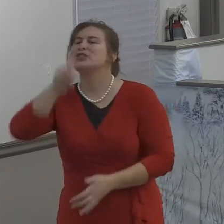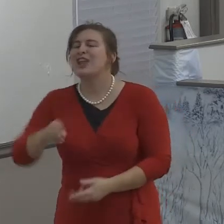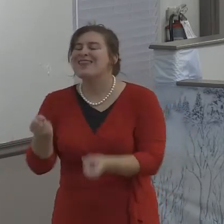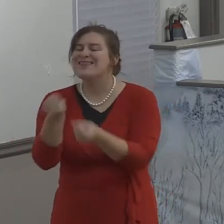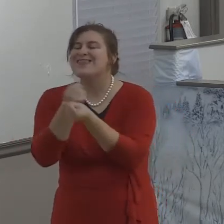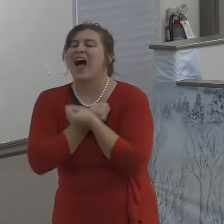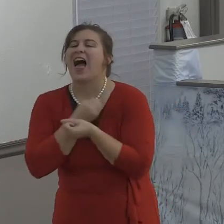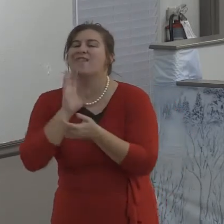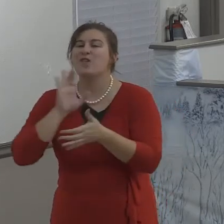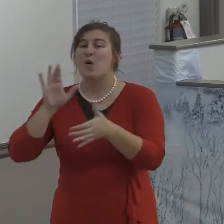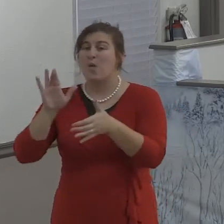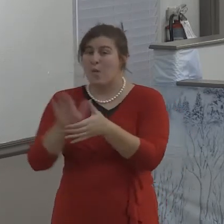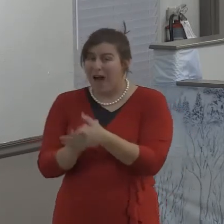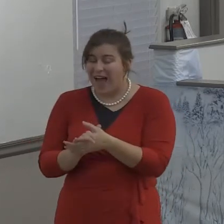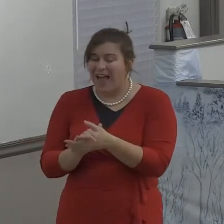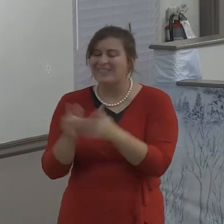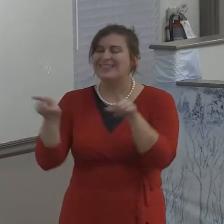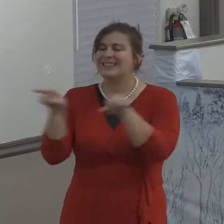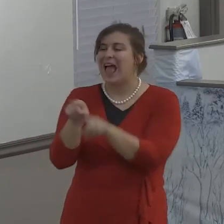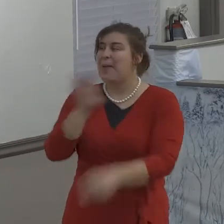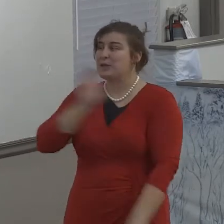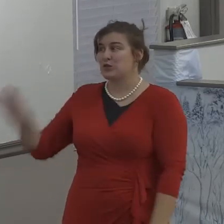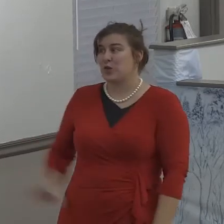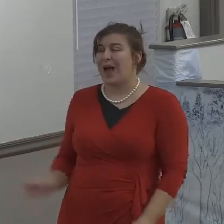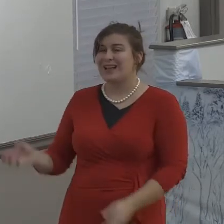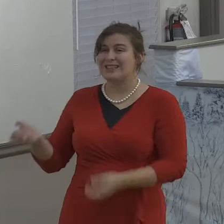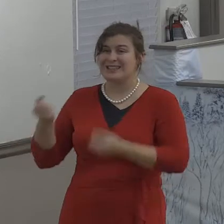So it's a mutual